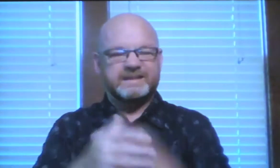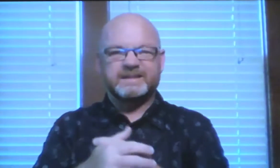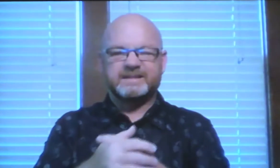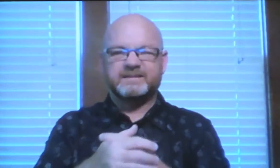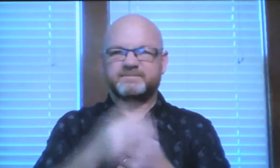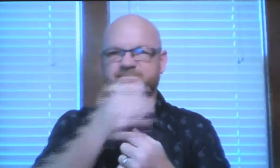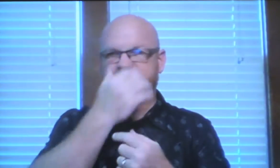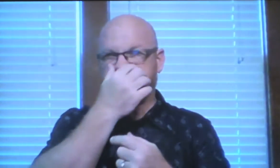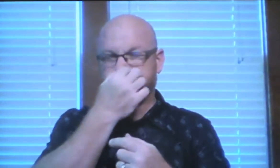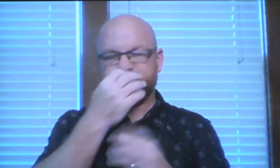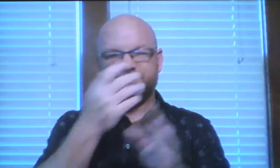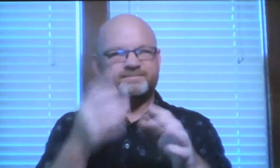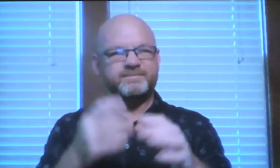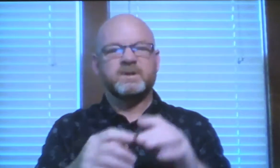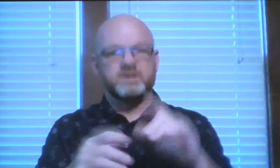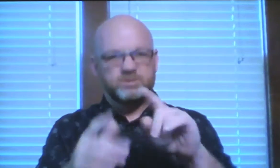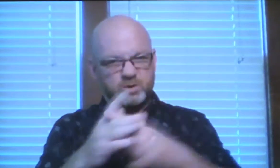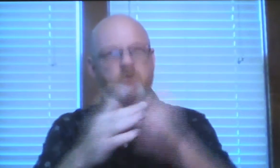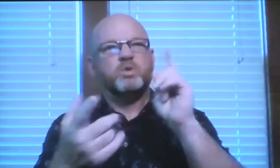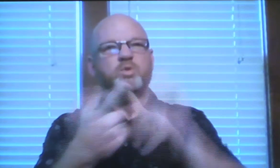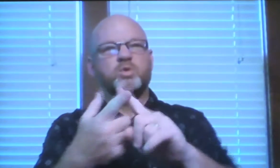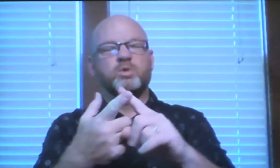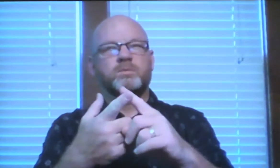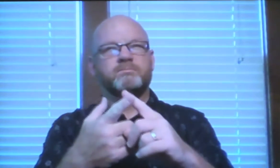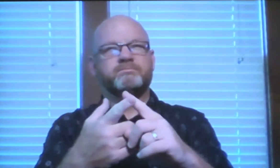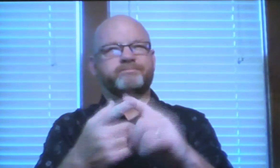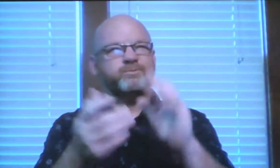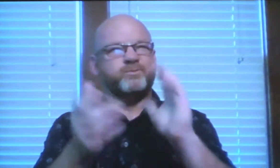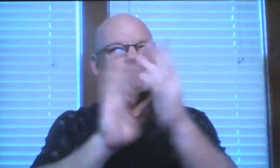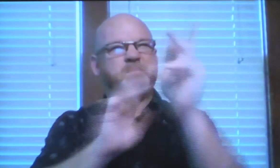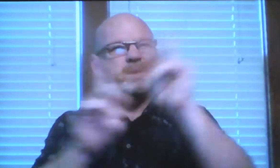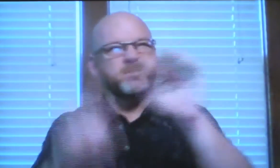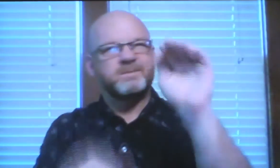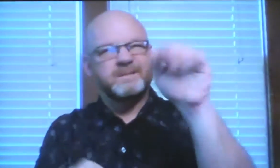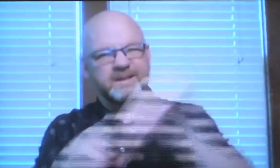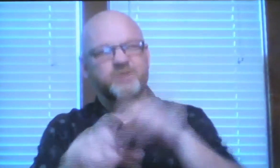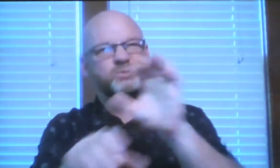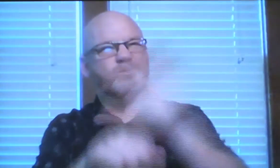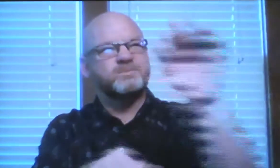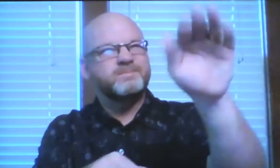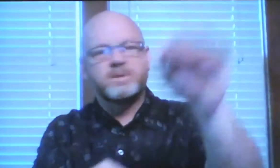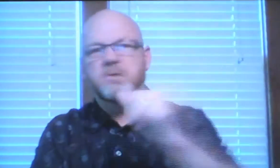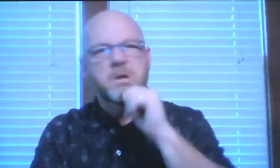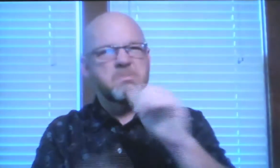We need to just put sin away from us. We need to start